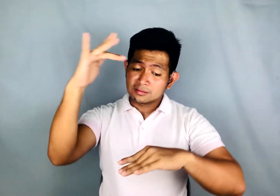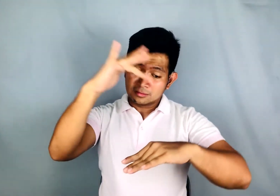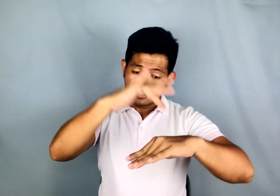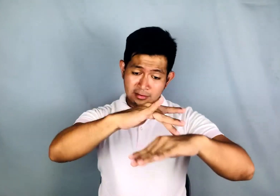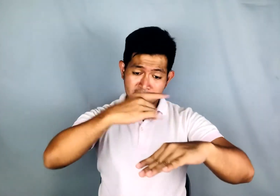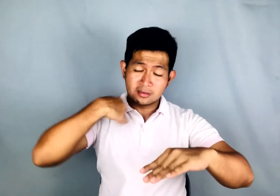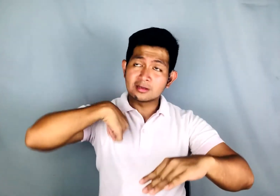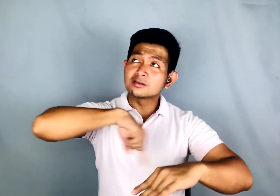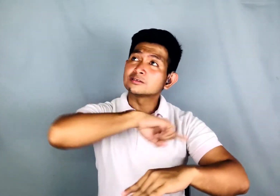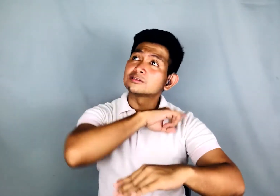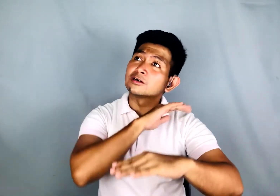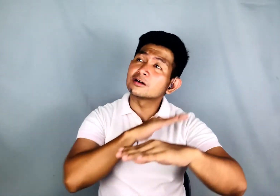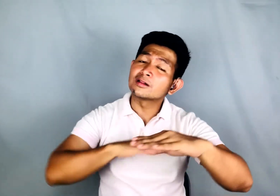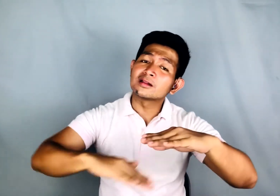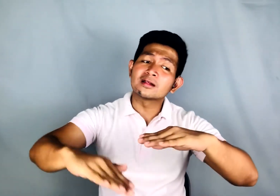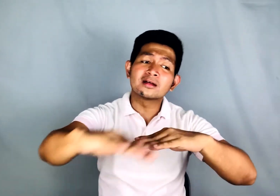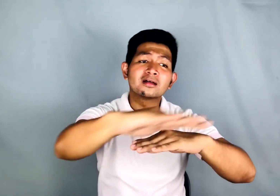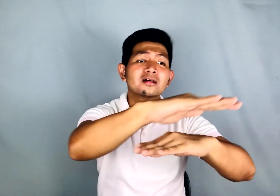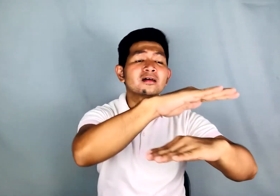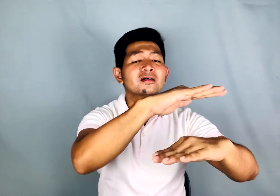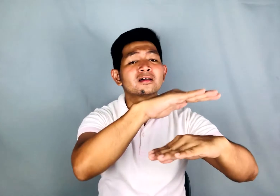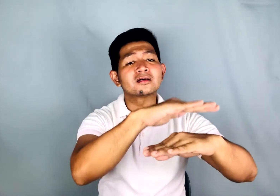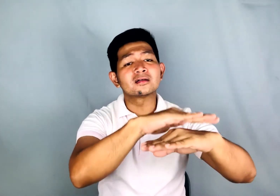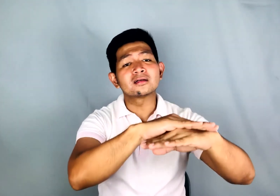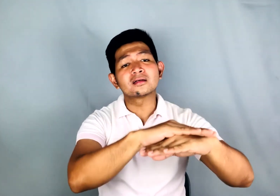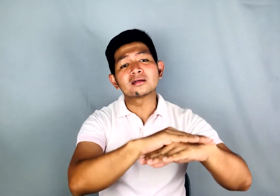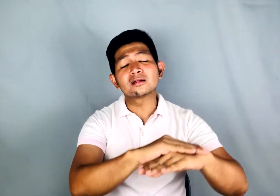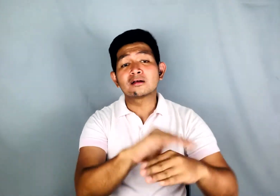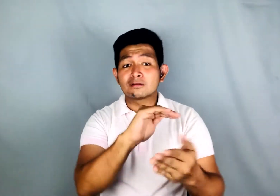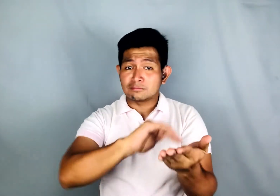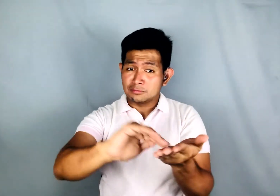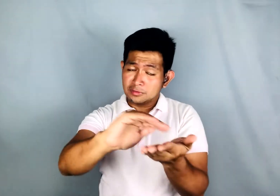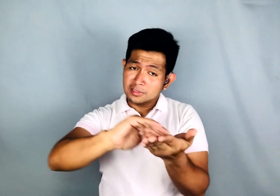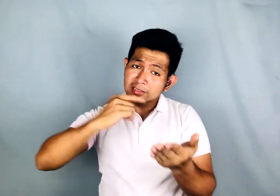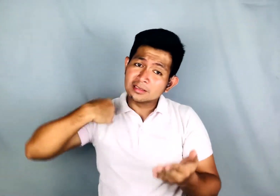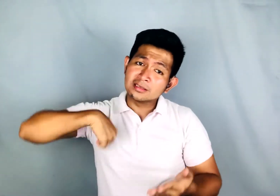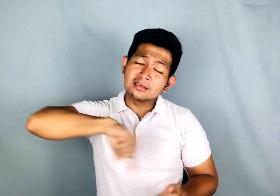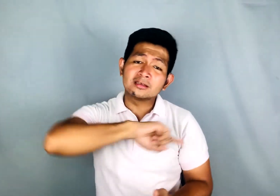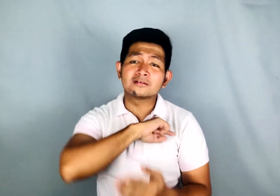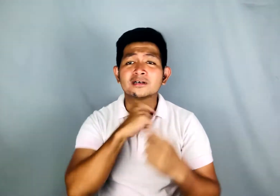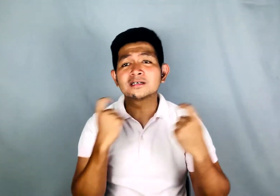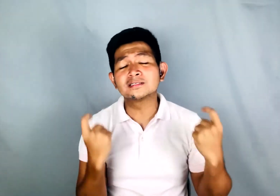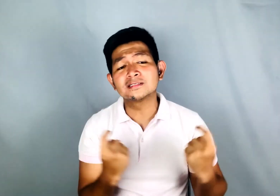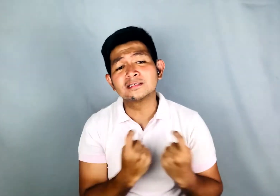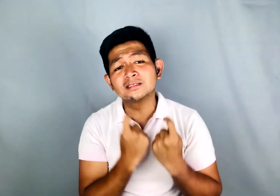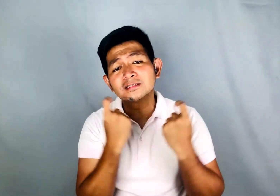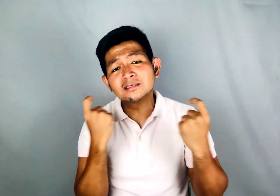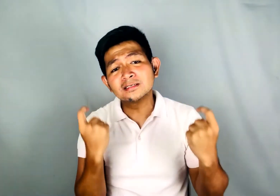Forgive our sins and heal our broken